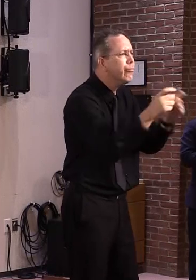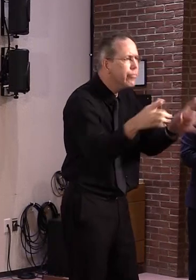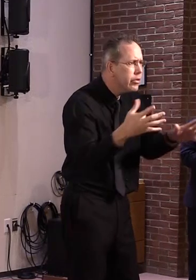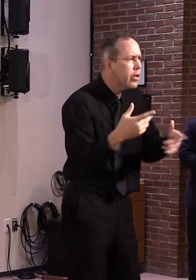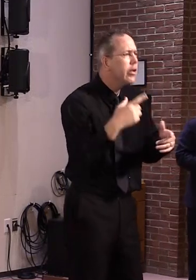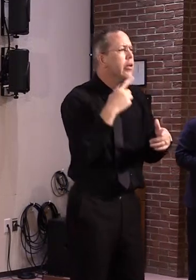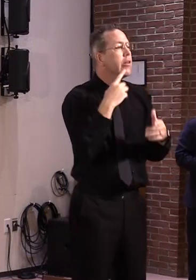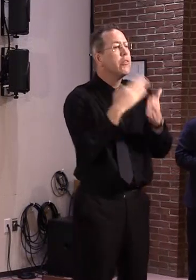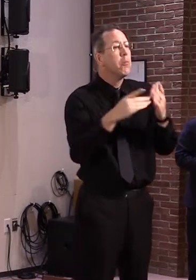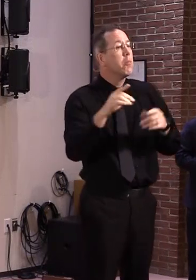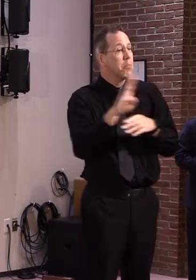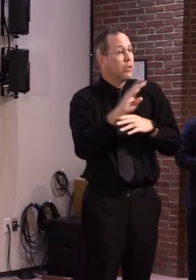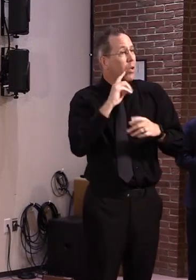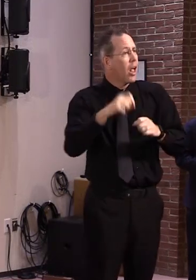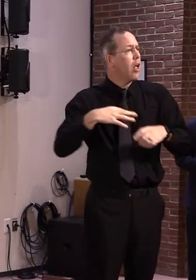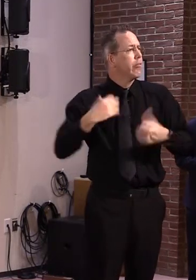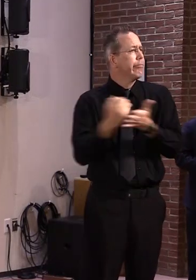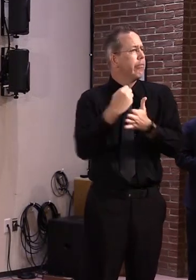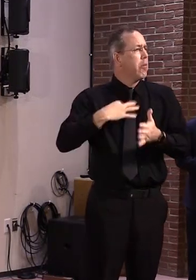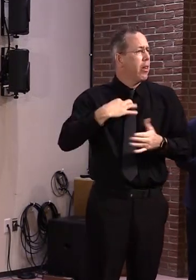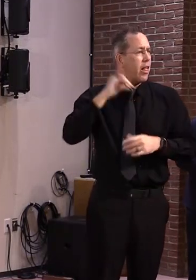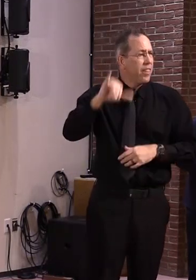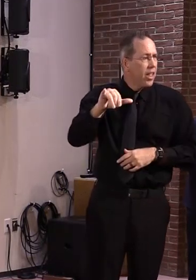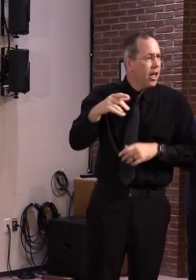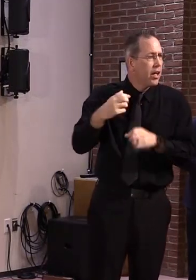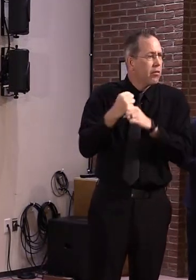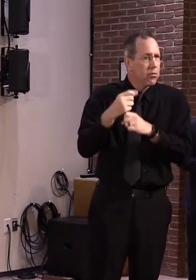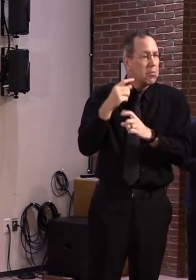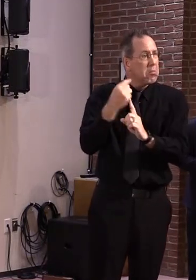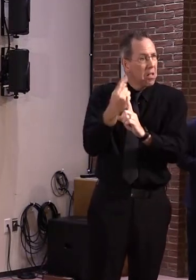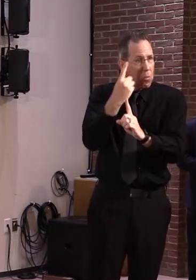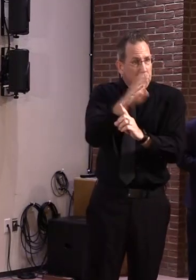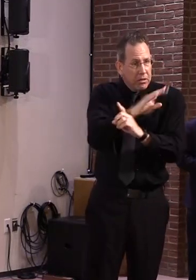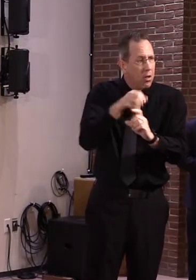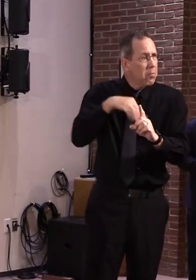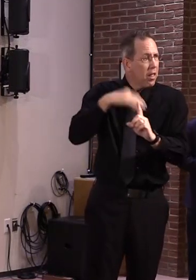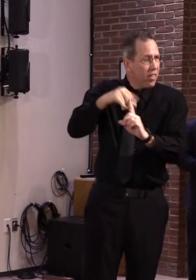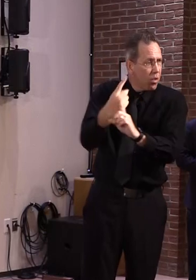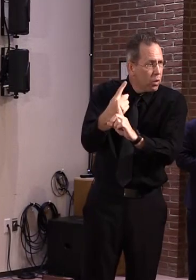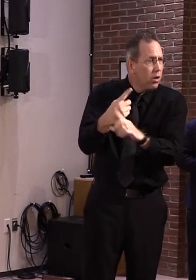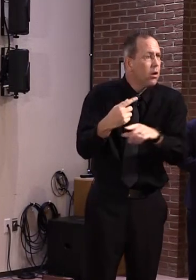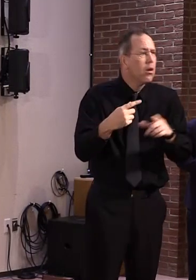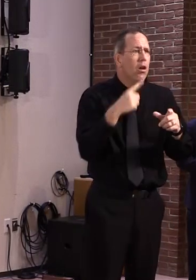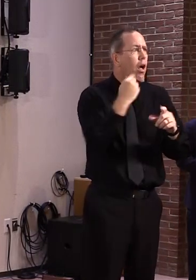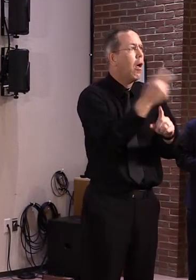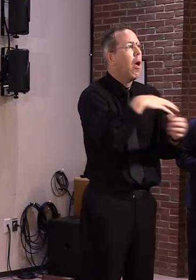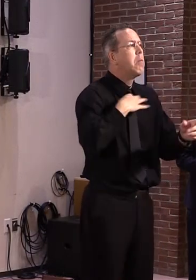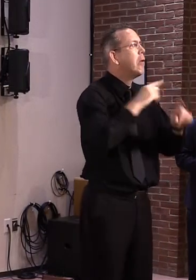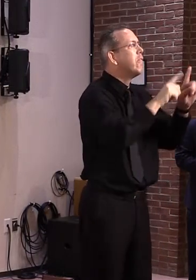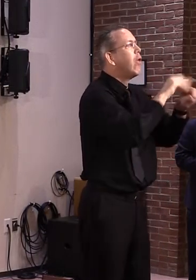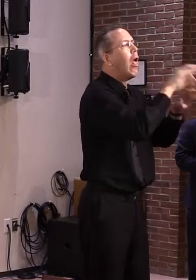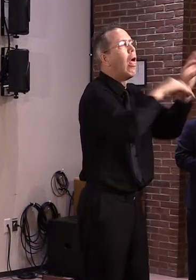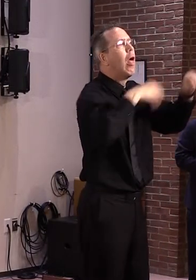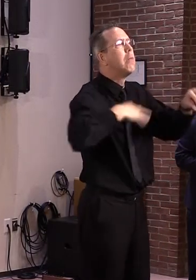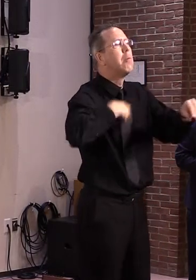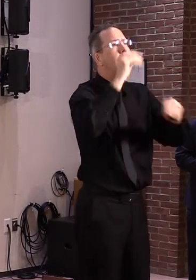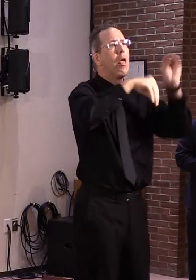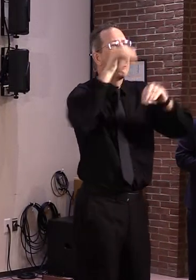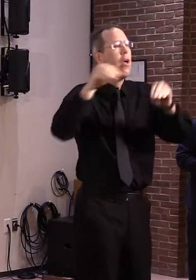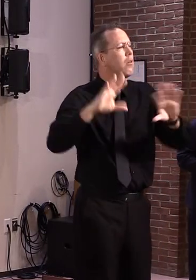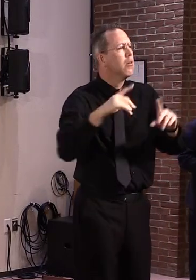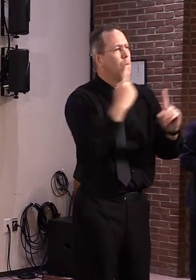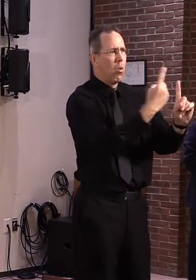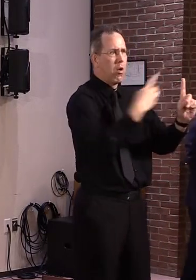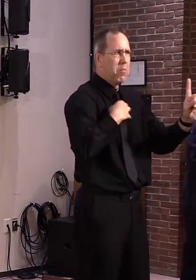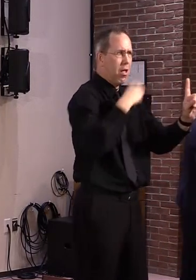I've also instructed the Agency of Commerce to host a series of webinars to help applicants and answer questions